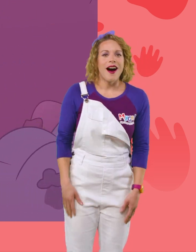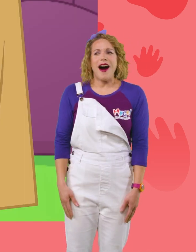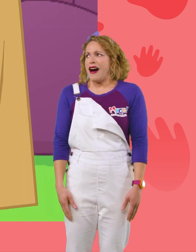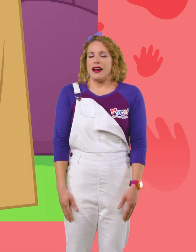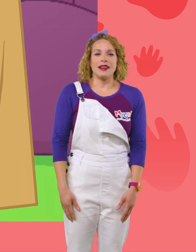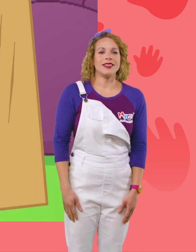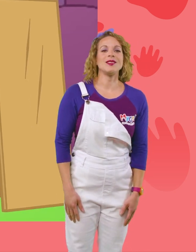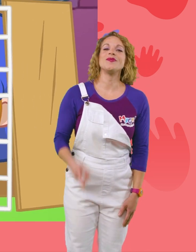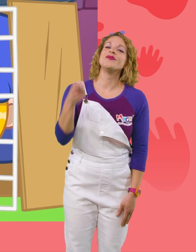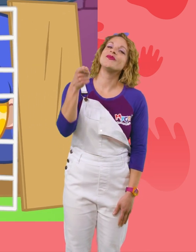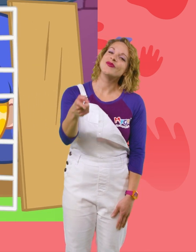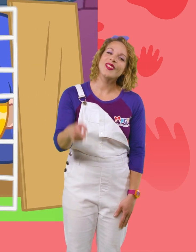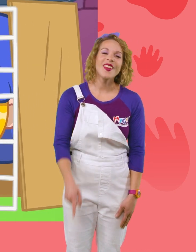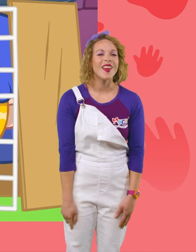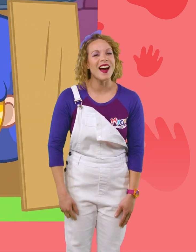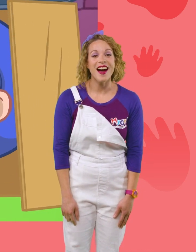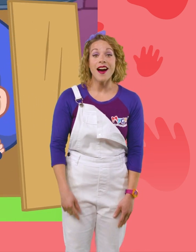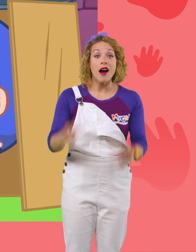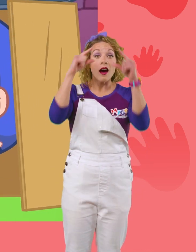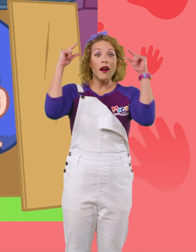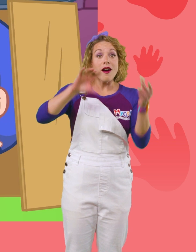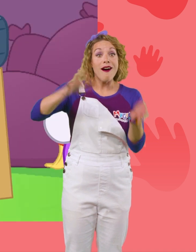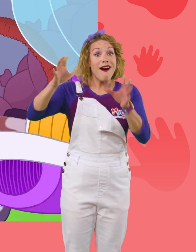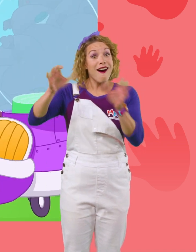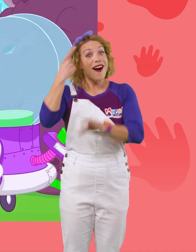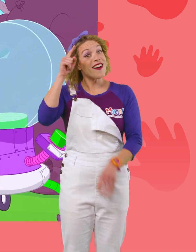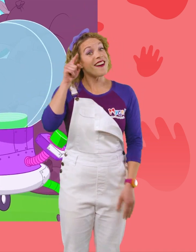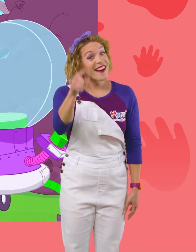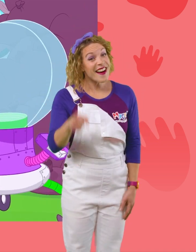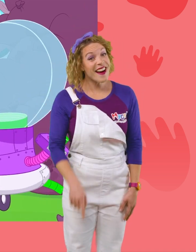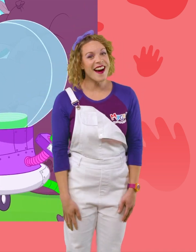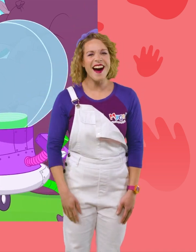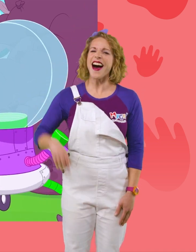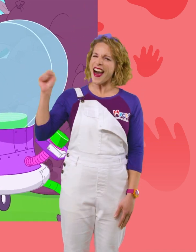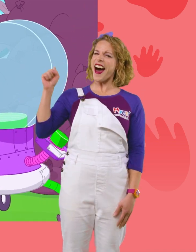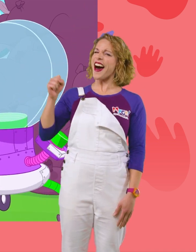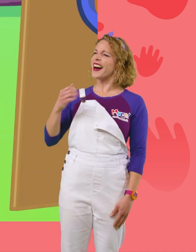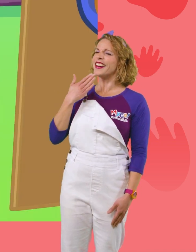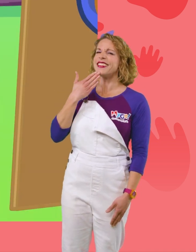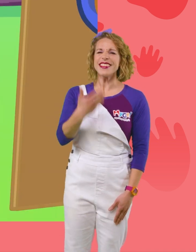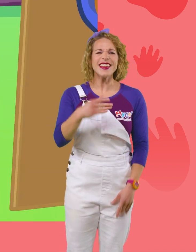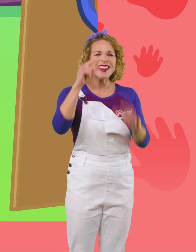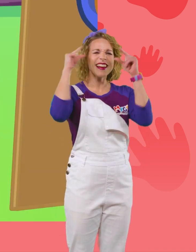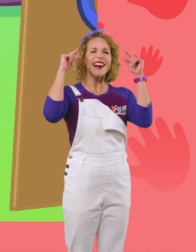Ugh! There you are! The bandits did all of this for you! Yeah! Thank you, bandits!